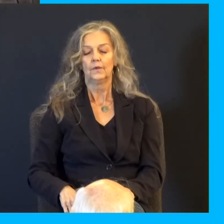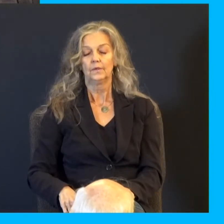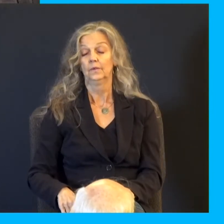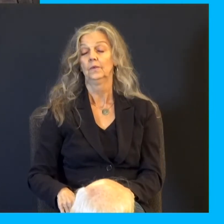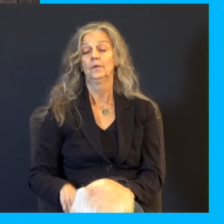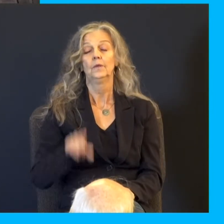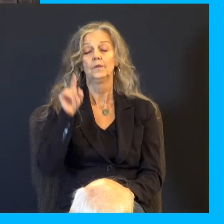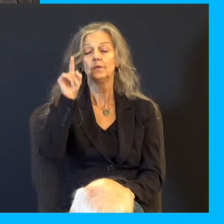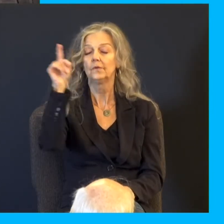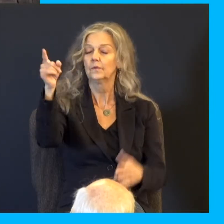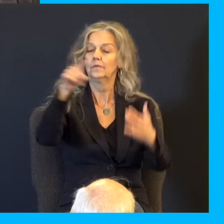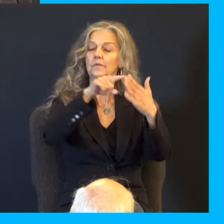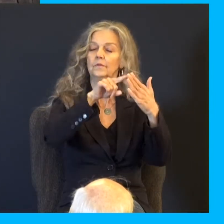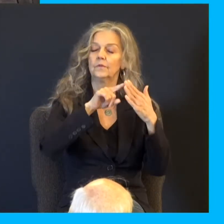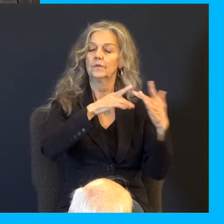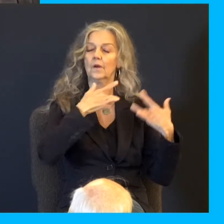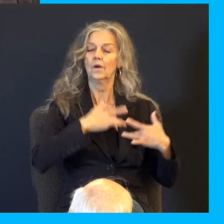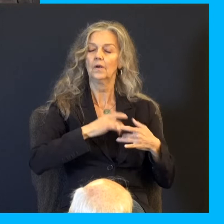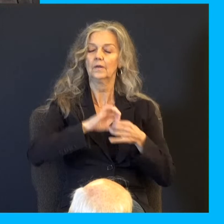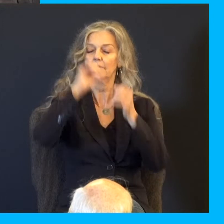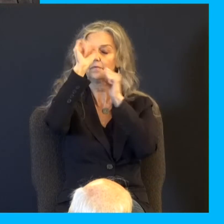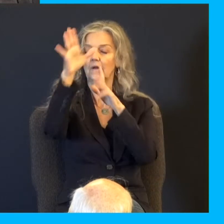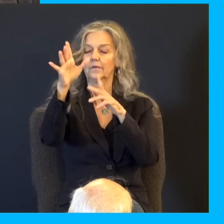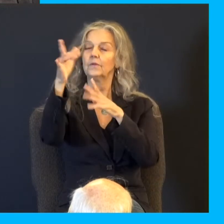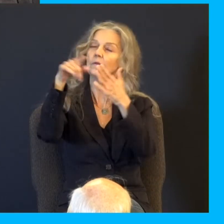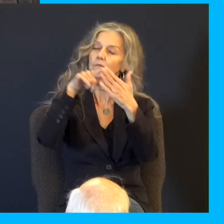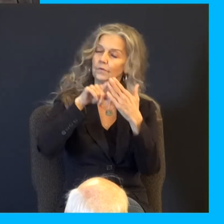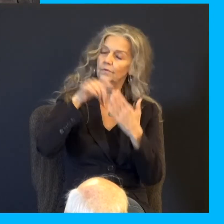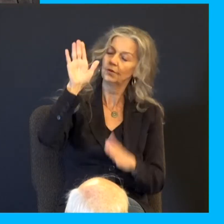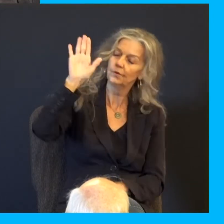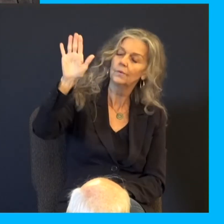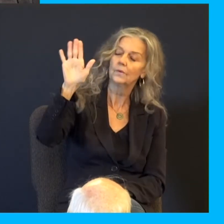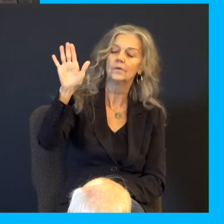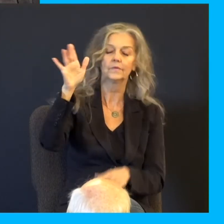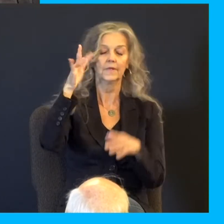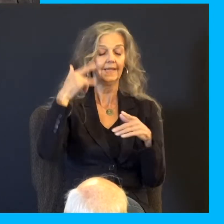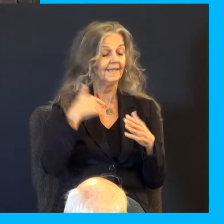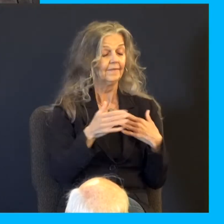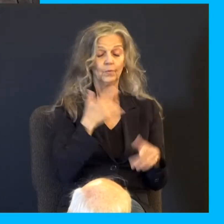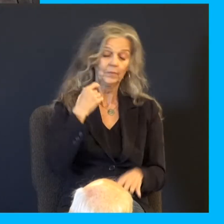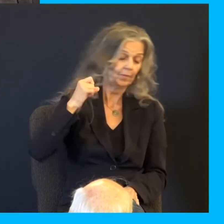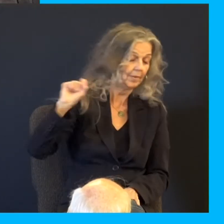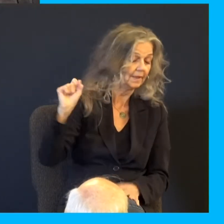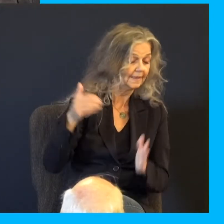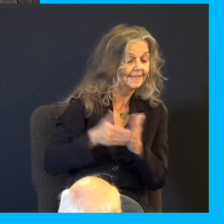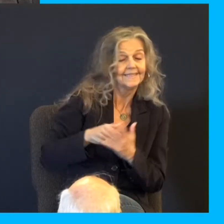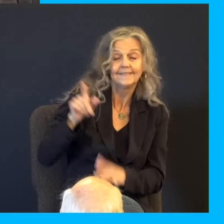have demonstrated the heart of a father to us. You blessed us even when we were in rebellion to you. You provide for us, Lord. You care